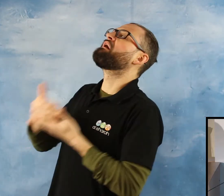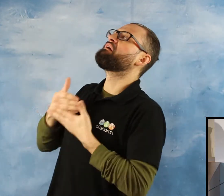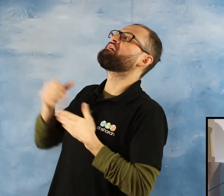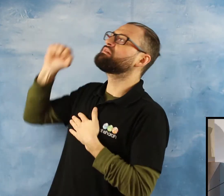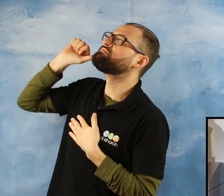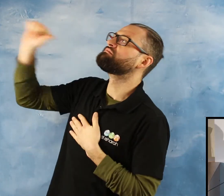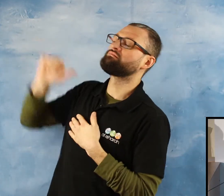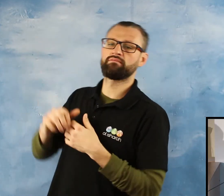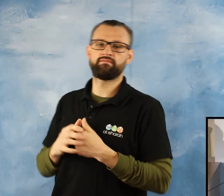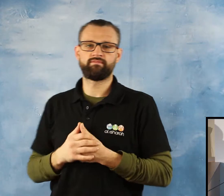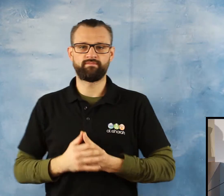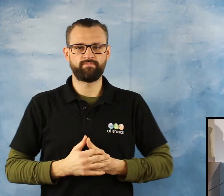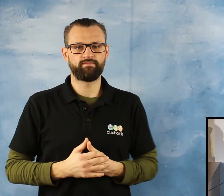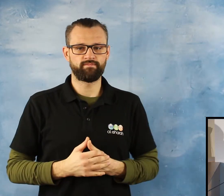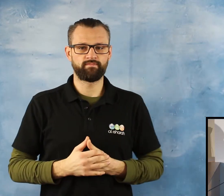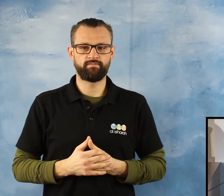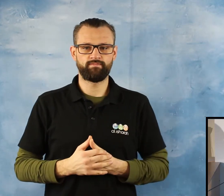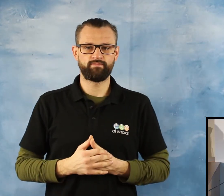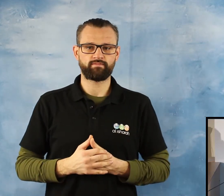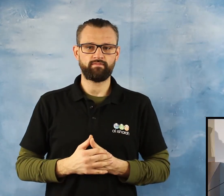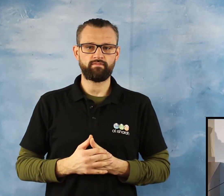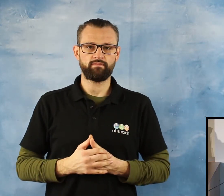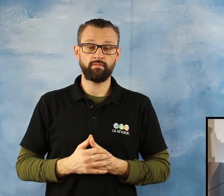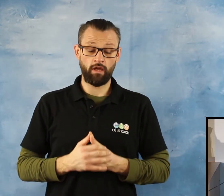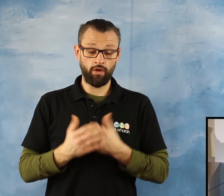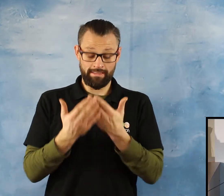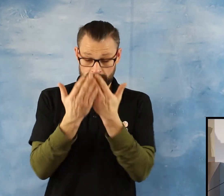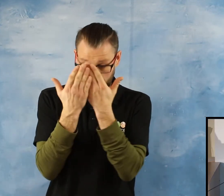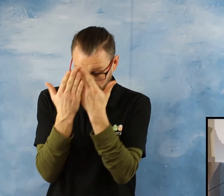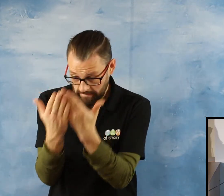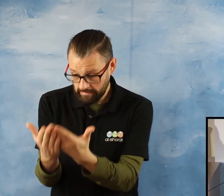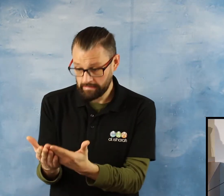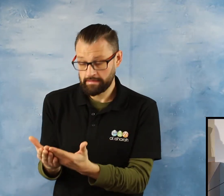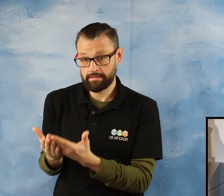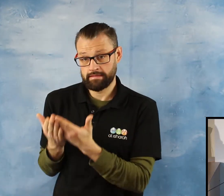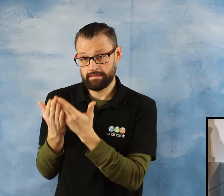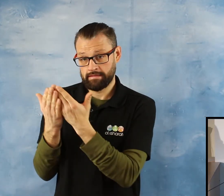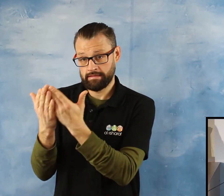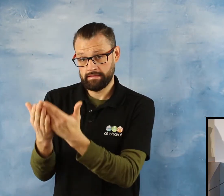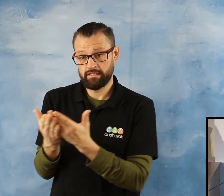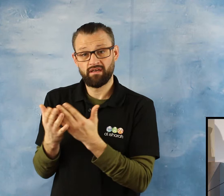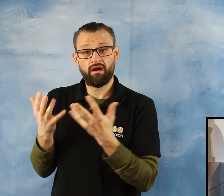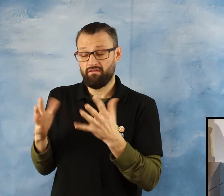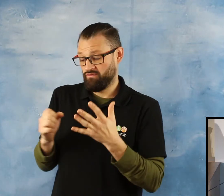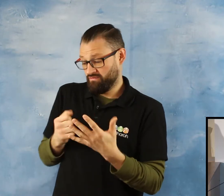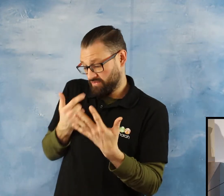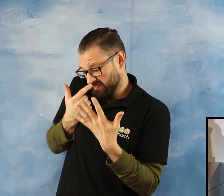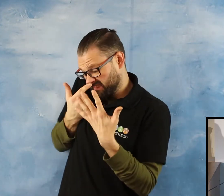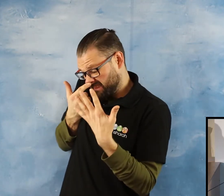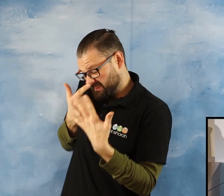This practice of din From year seven When they are Reaching In the age of Seven years old